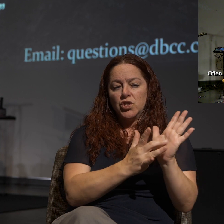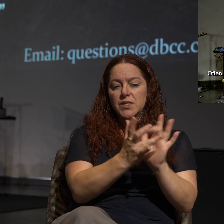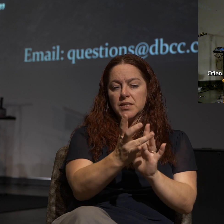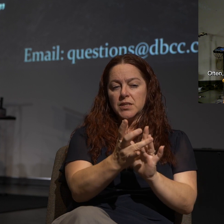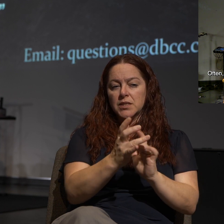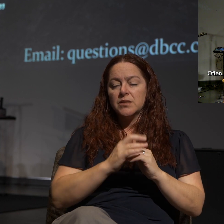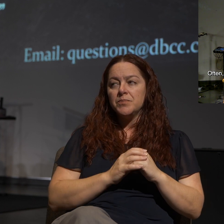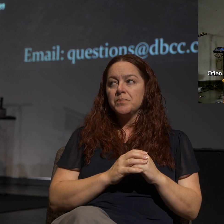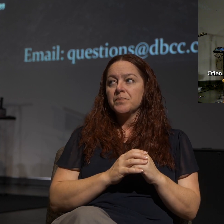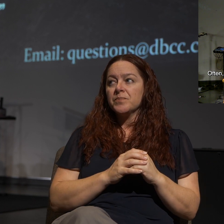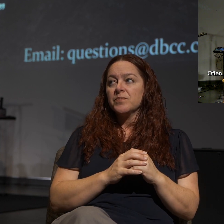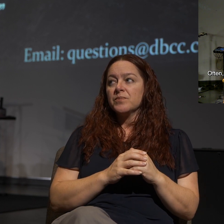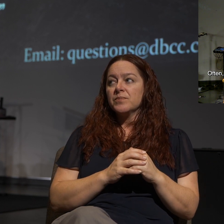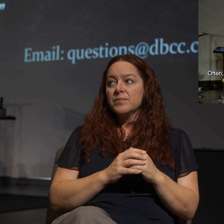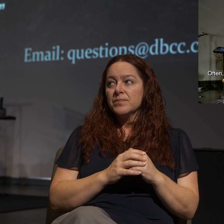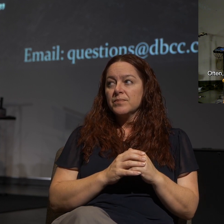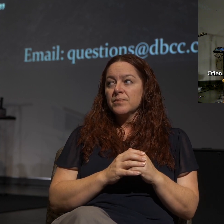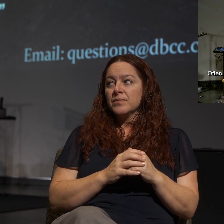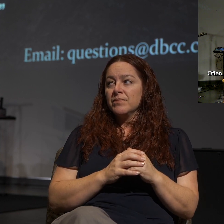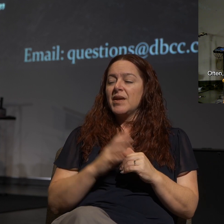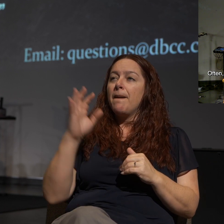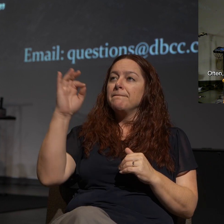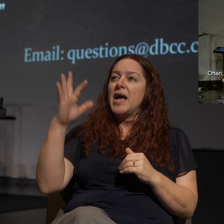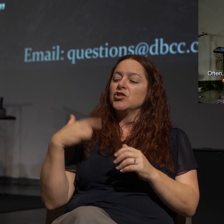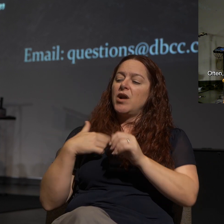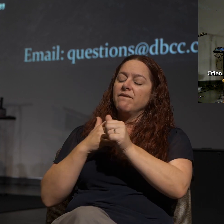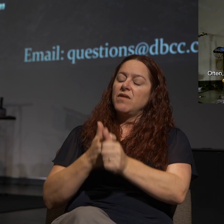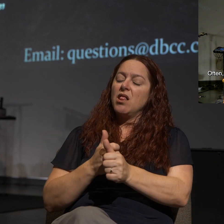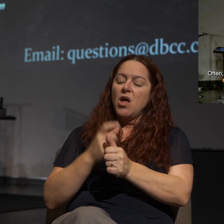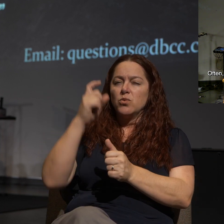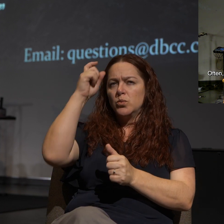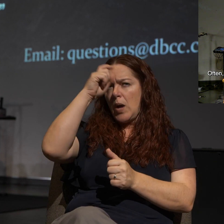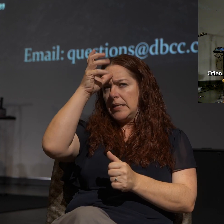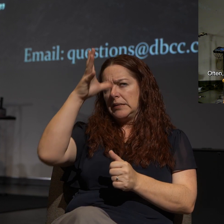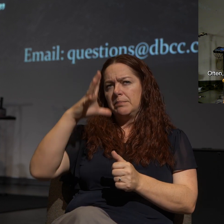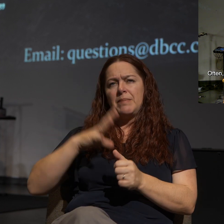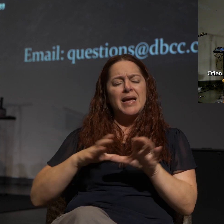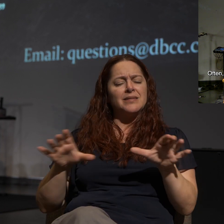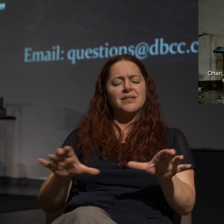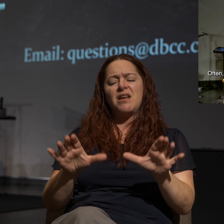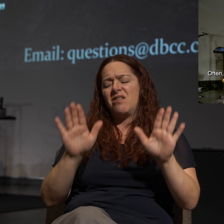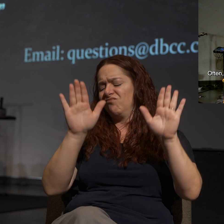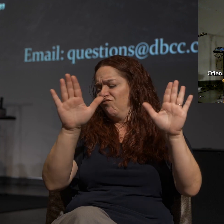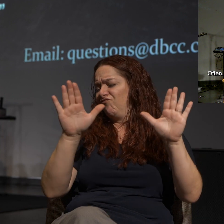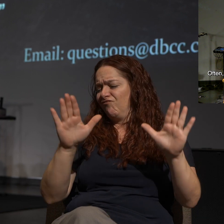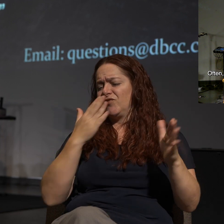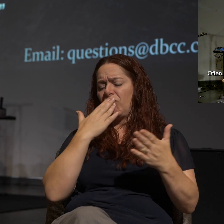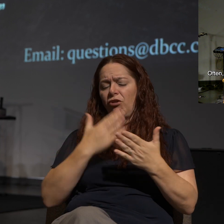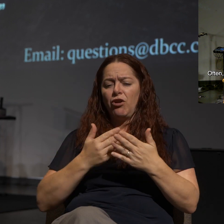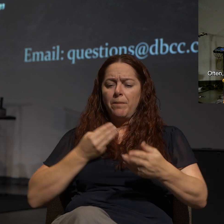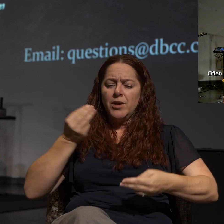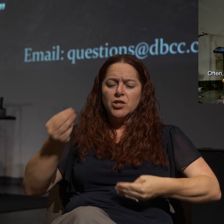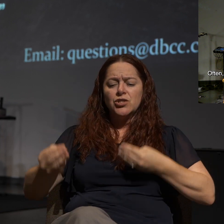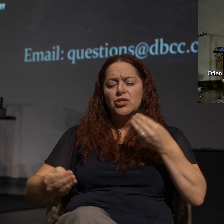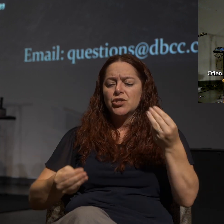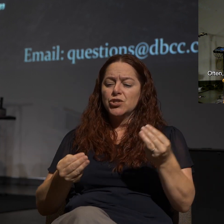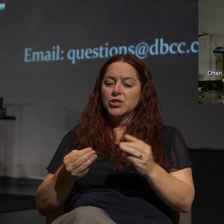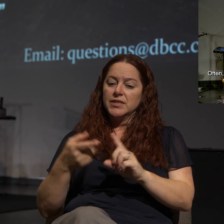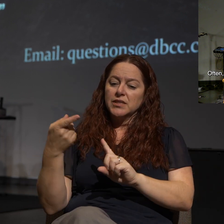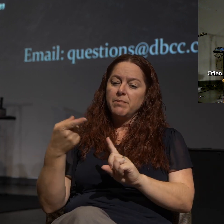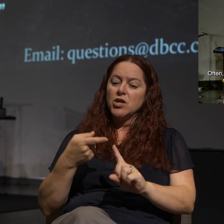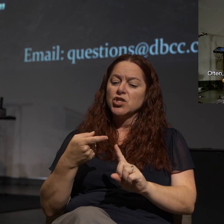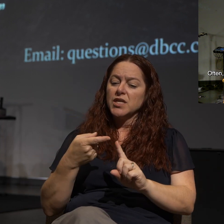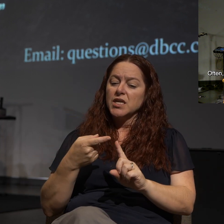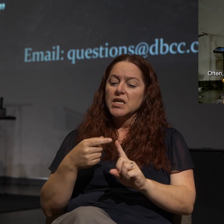Because as a pastor that I follow that just very wise man has done a lot of great ministry, especially when it comes